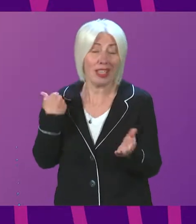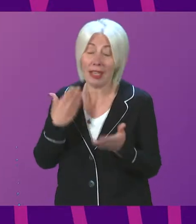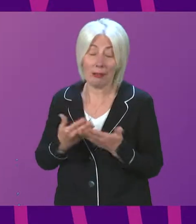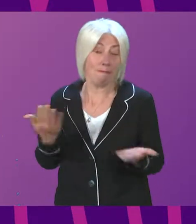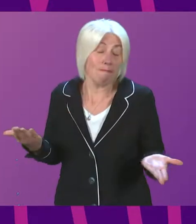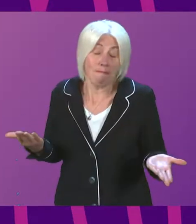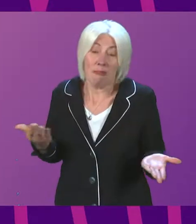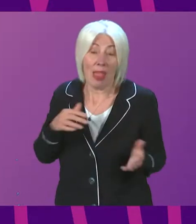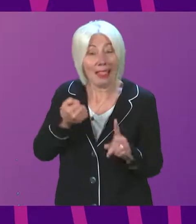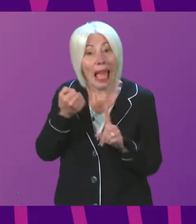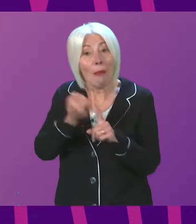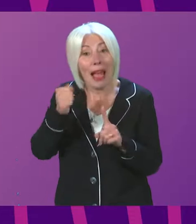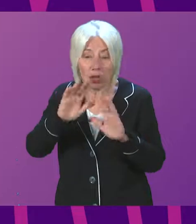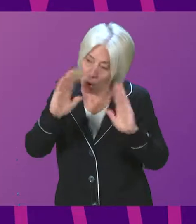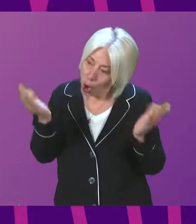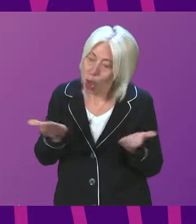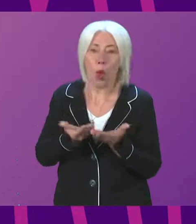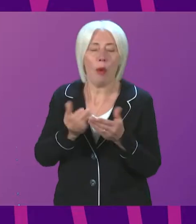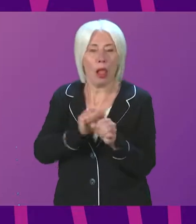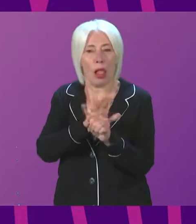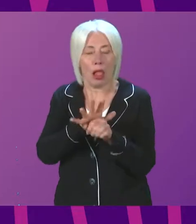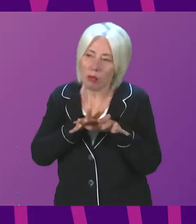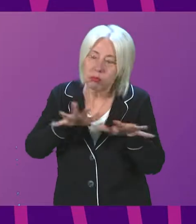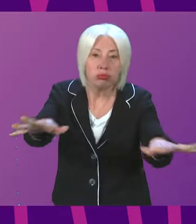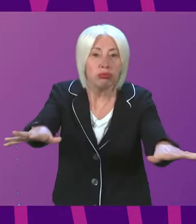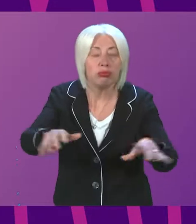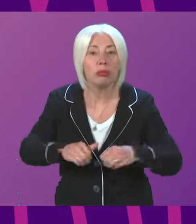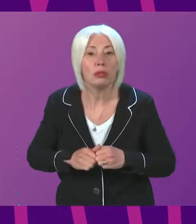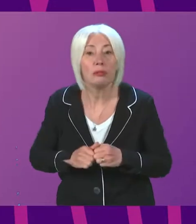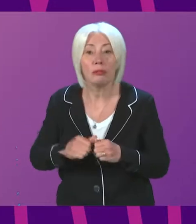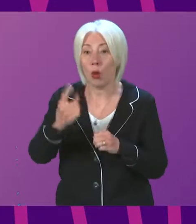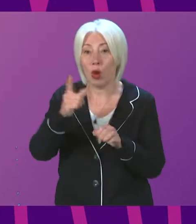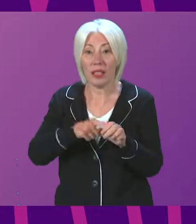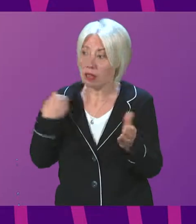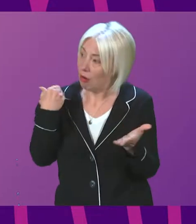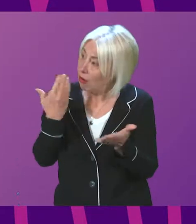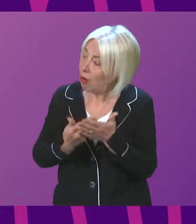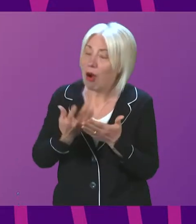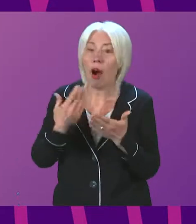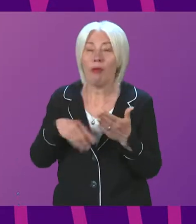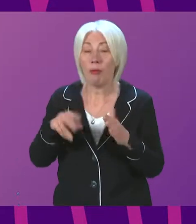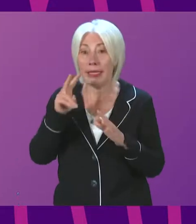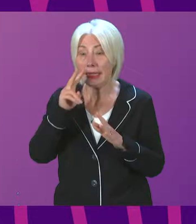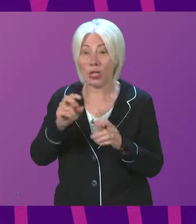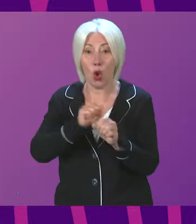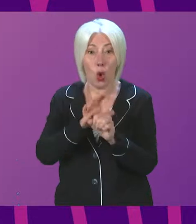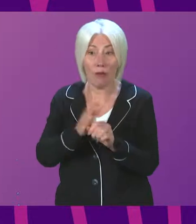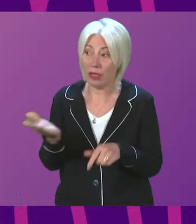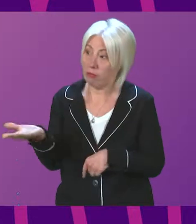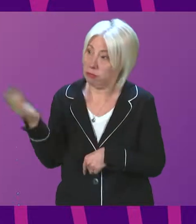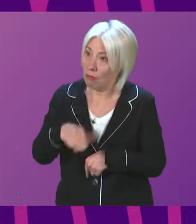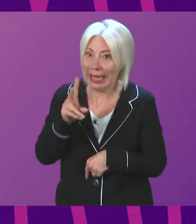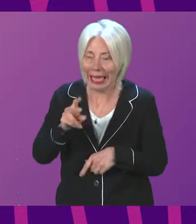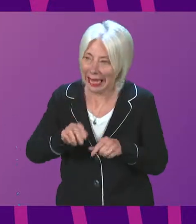is the impact of a global pandemic. We have over the past year seen further waves of COVID that